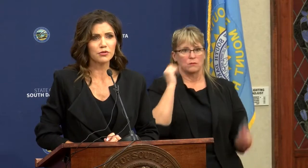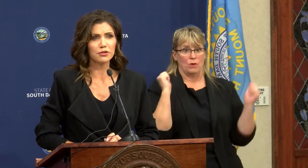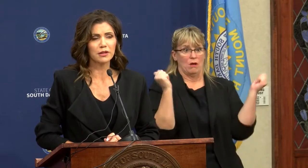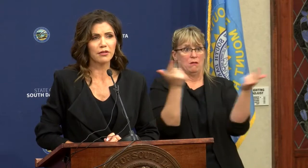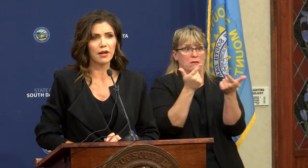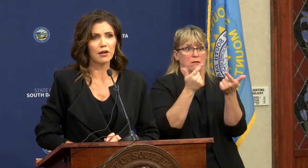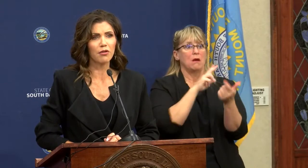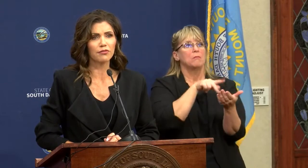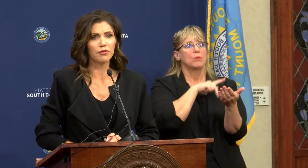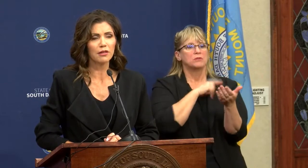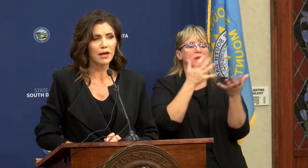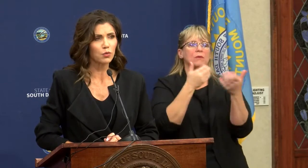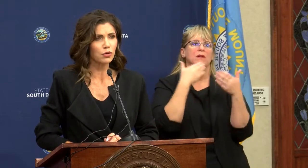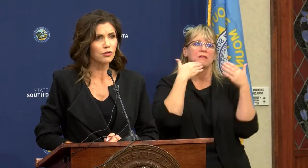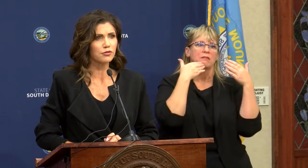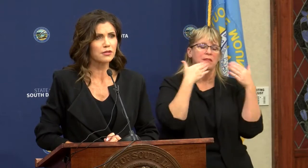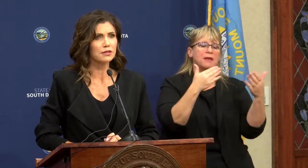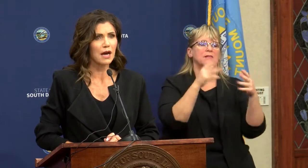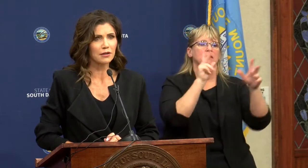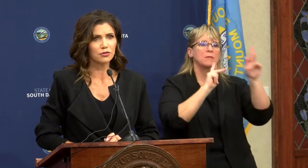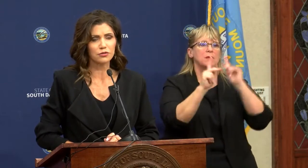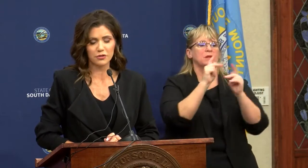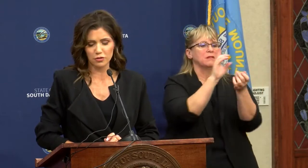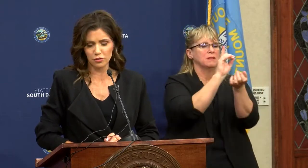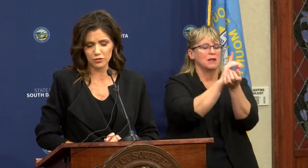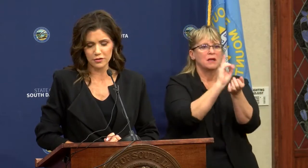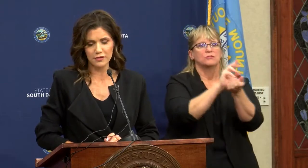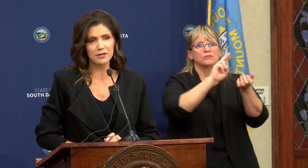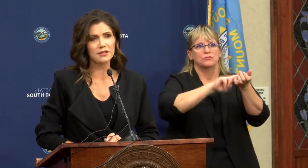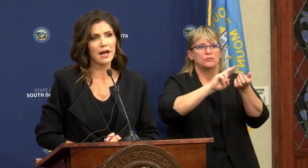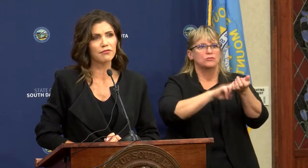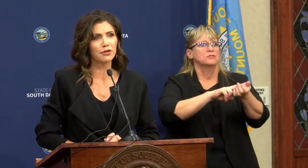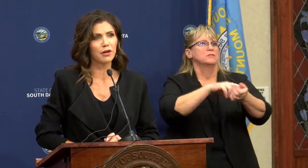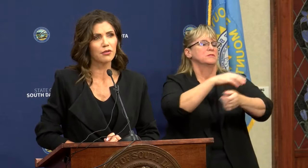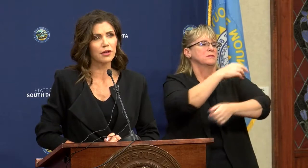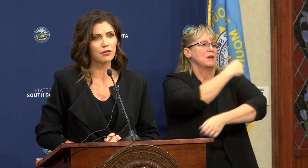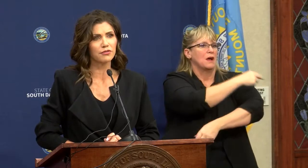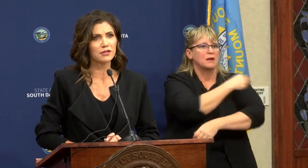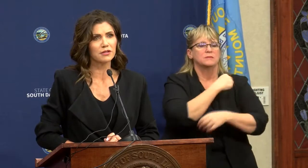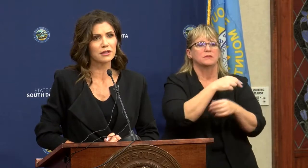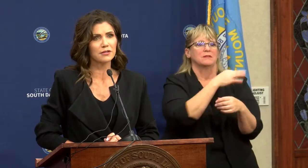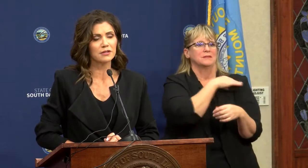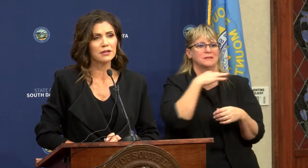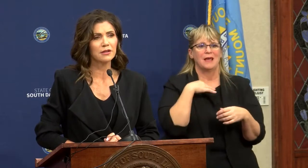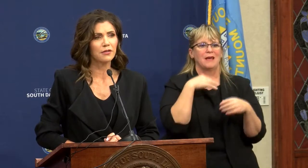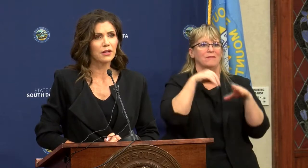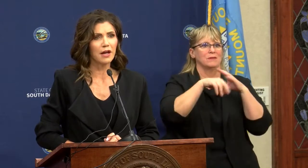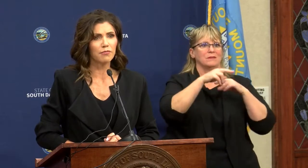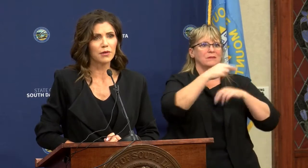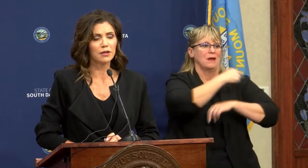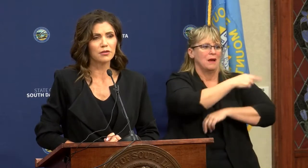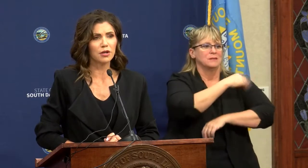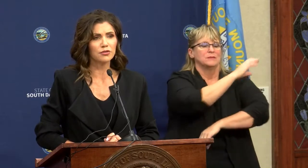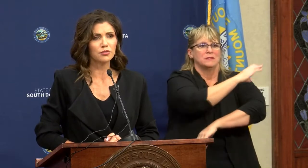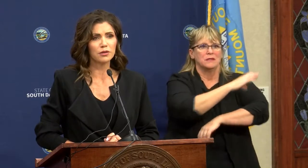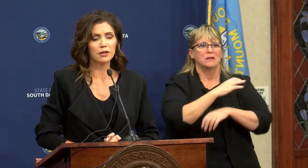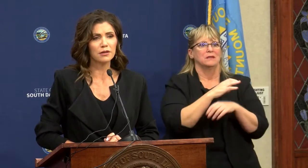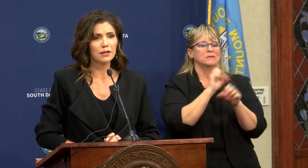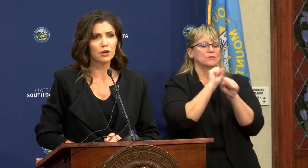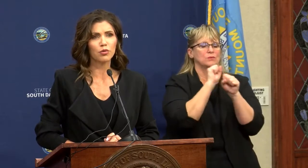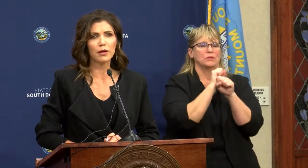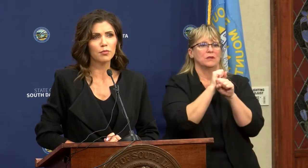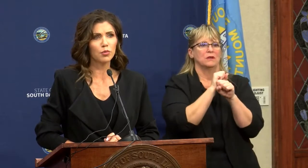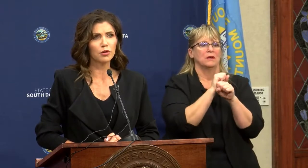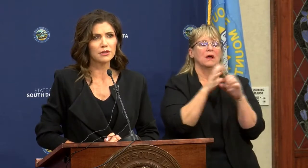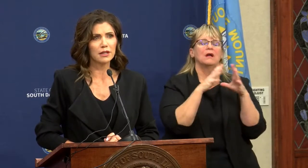I want to personally thank all the frontline workers, the doctors, the nurses, the staff and our health care facilities that have been doing